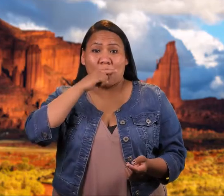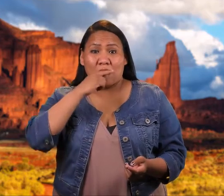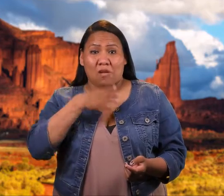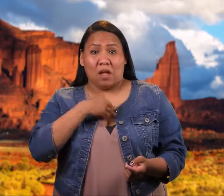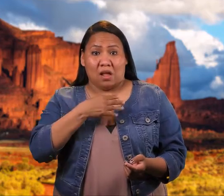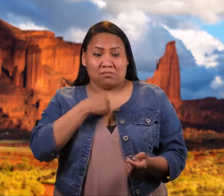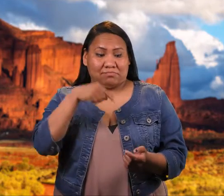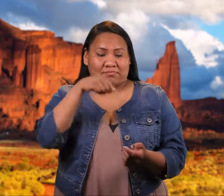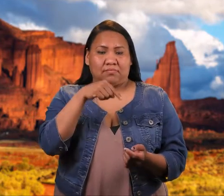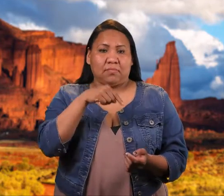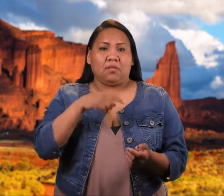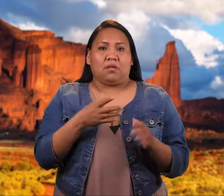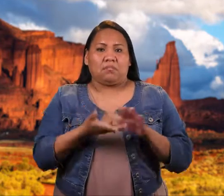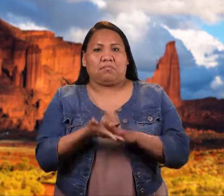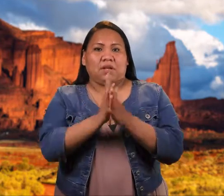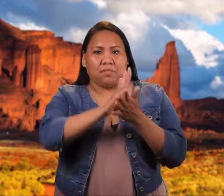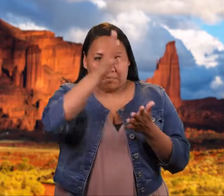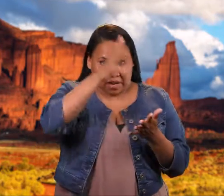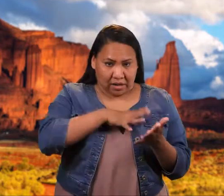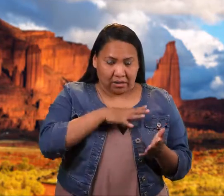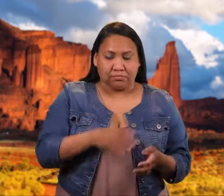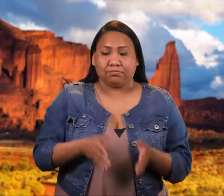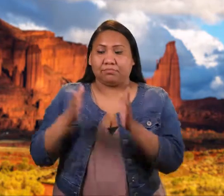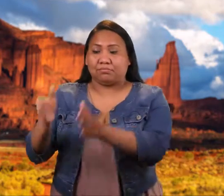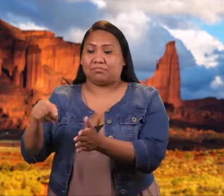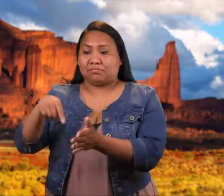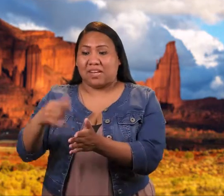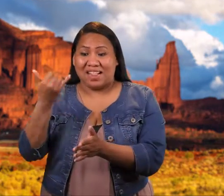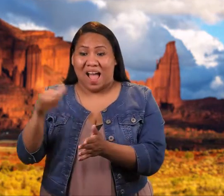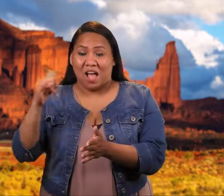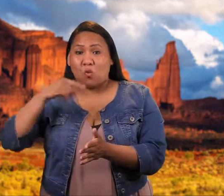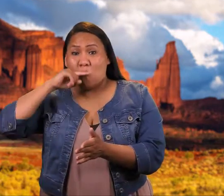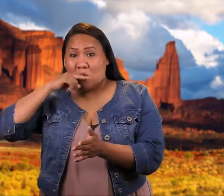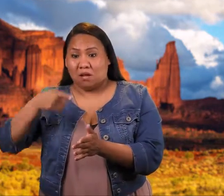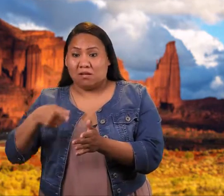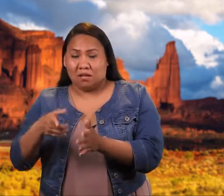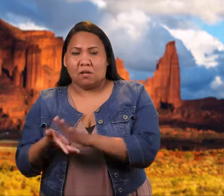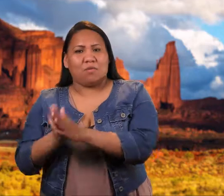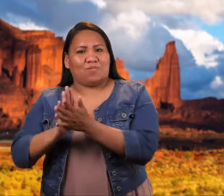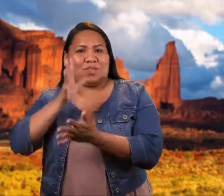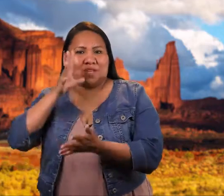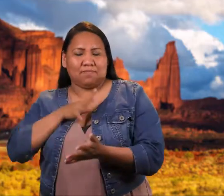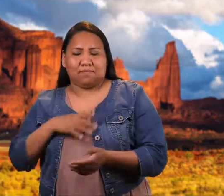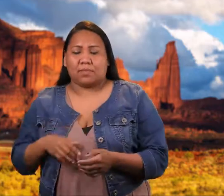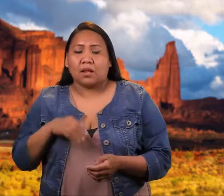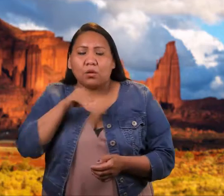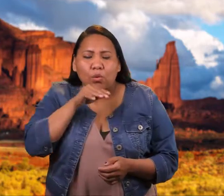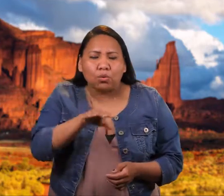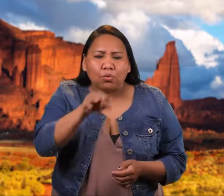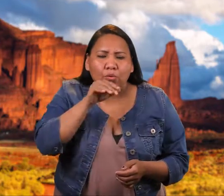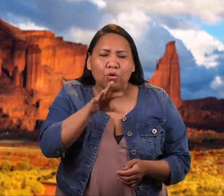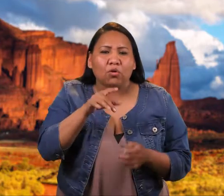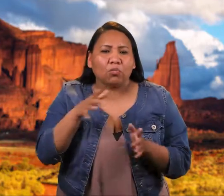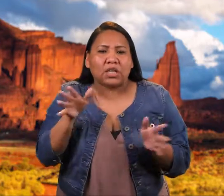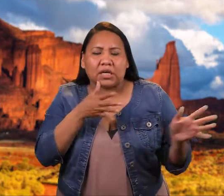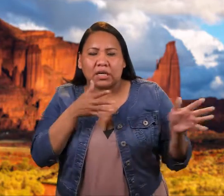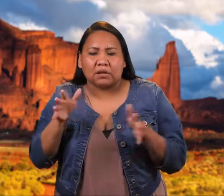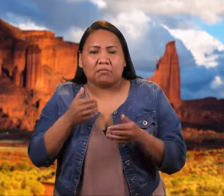a woman lay there in their stead. The white ear of corn had been changed into a man. The yellow ear